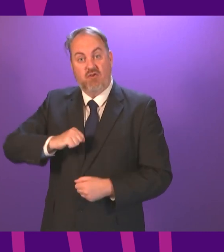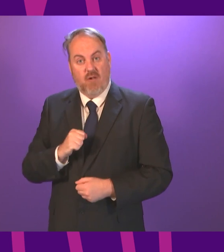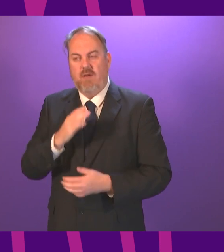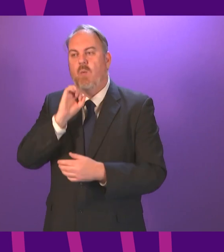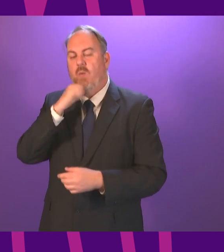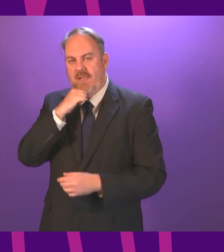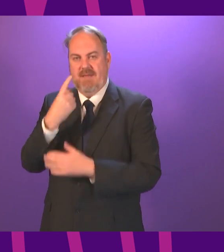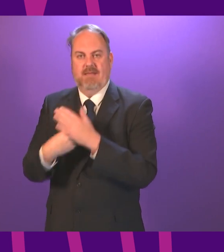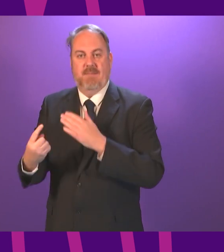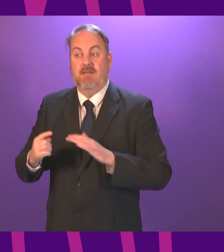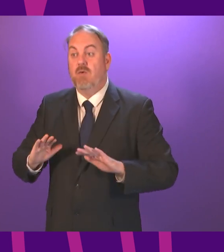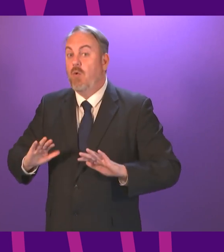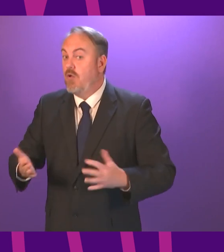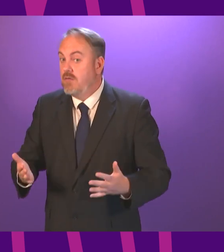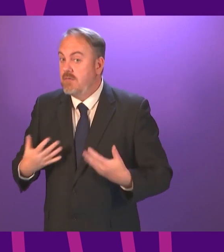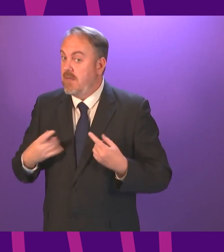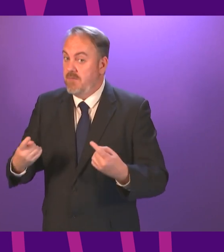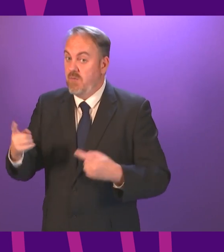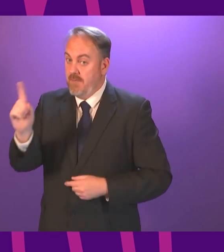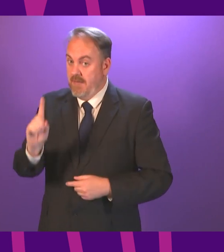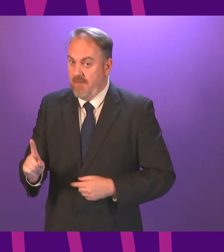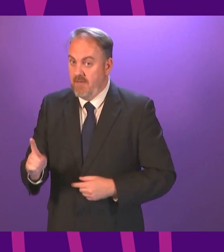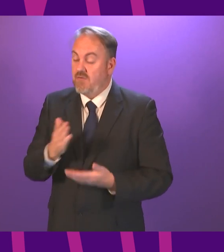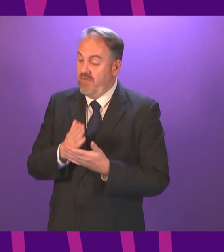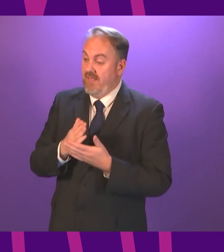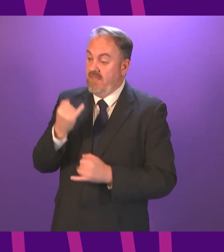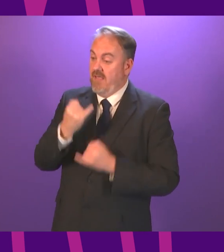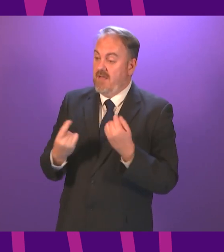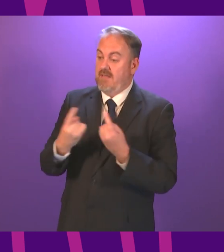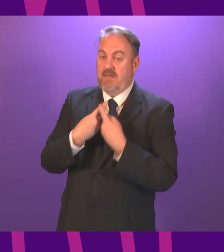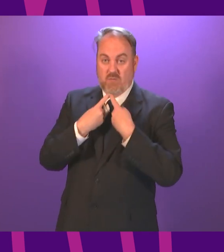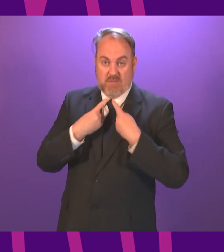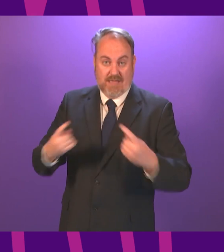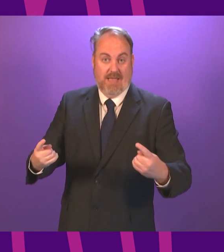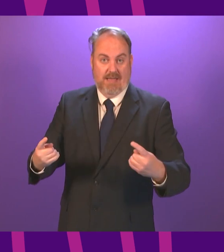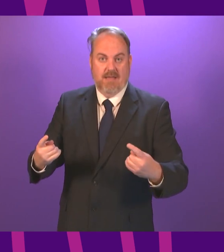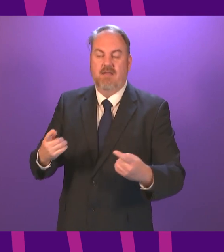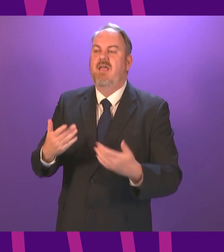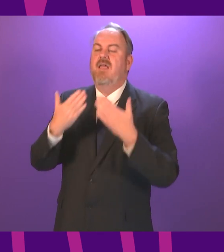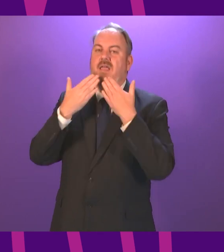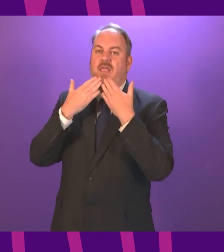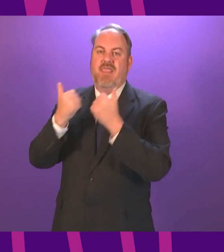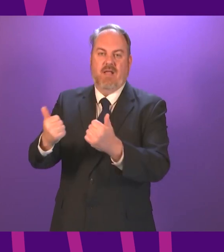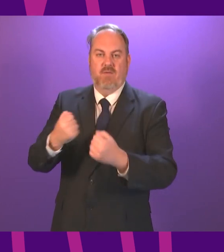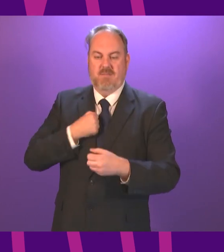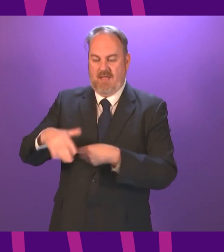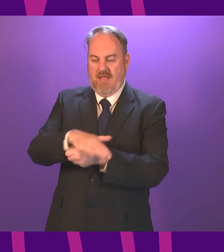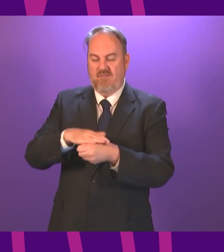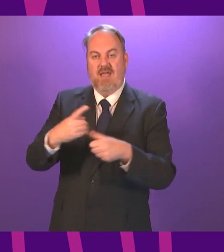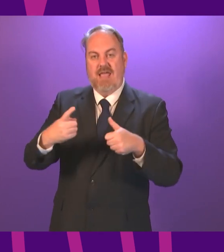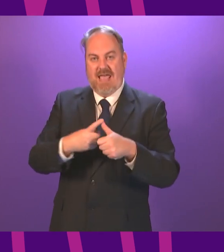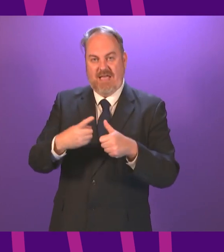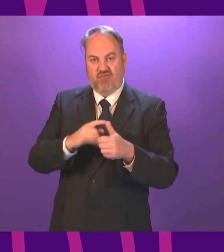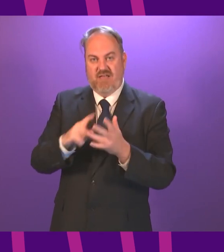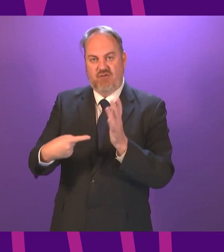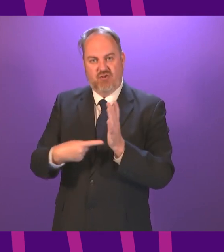the powers should lie to dictate our economic recovery so to conclude Madam Deputy Presiding Officer I wish to thank the people of Airdrean Shorts for entrusting me